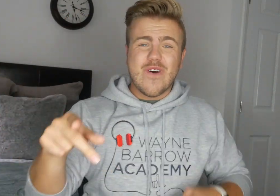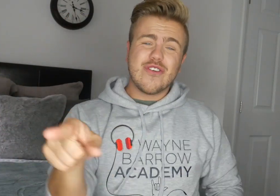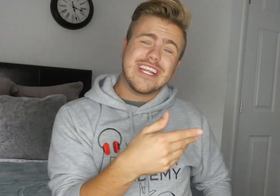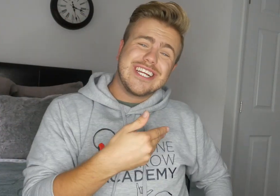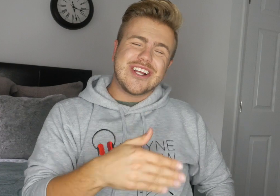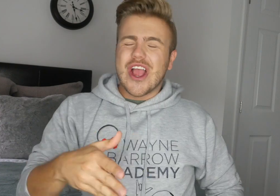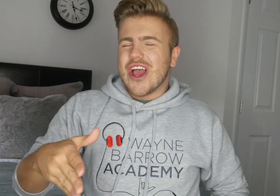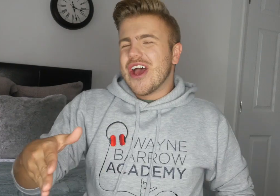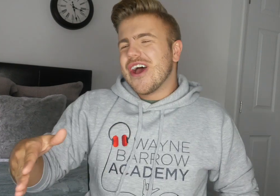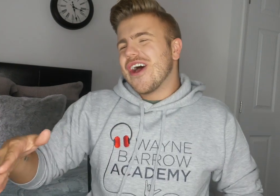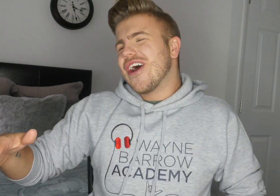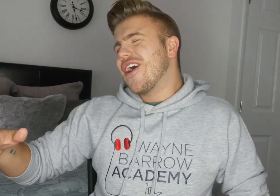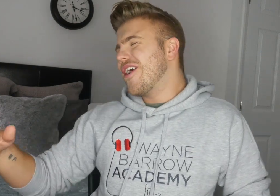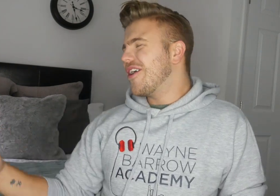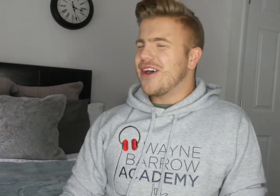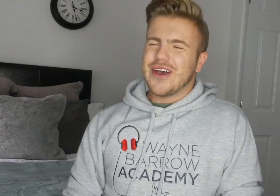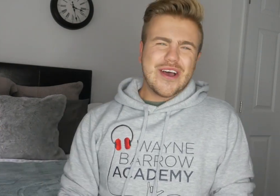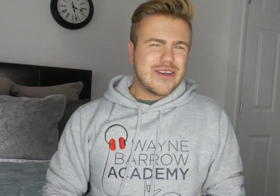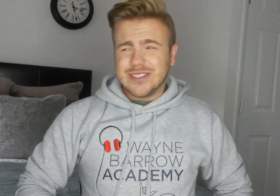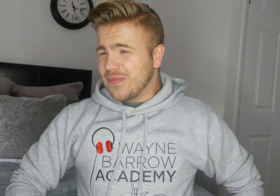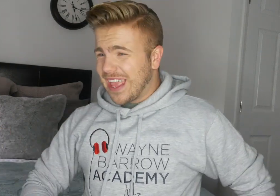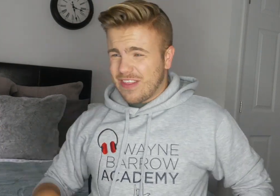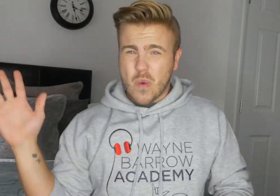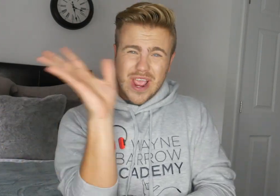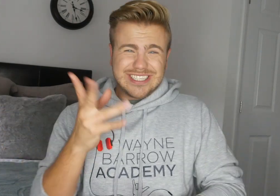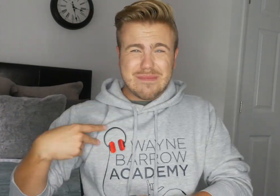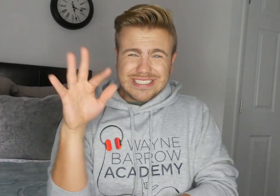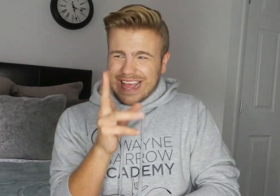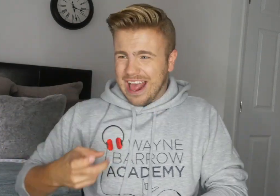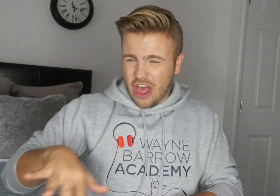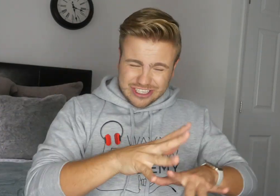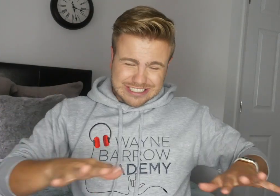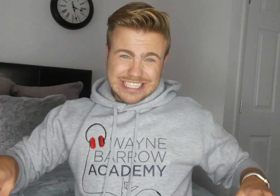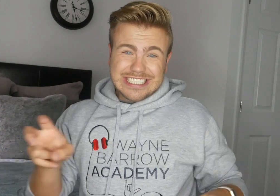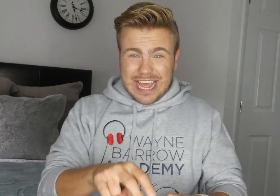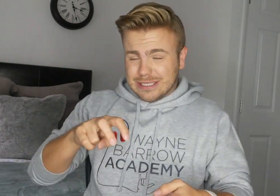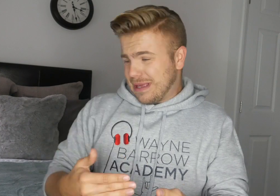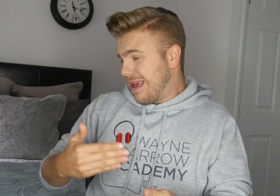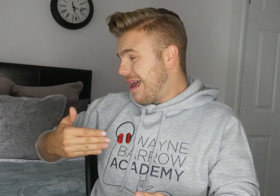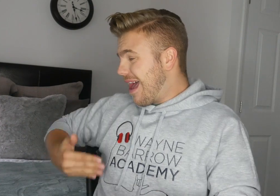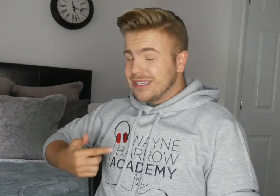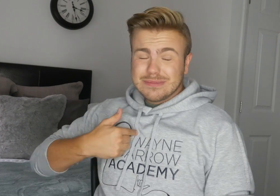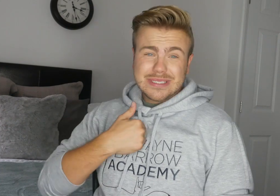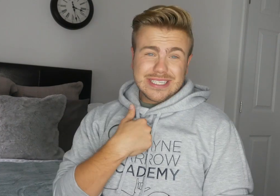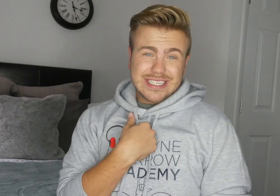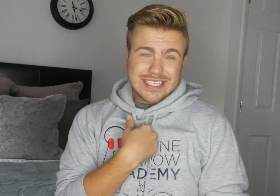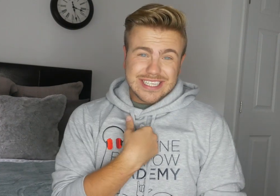far it goes If the wind in my sail on the sea stays behind me